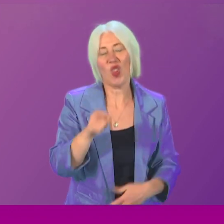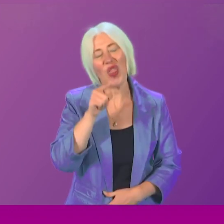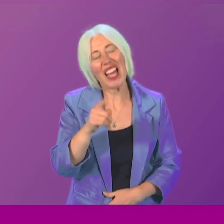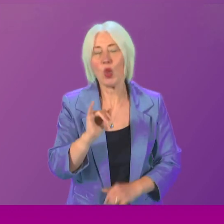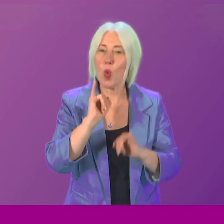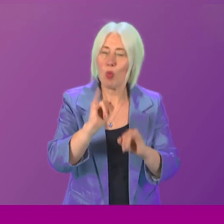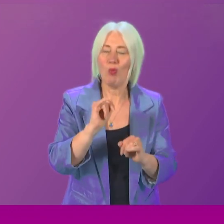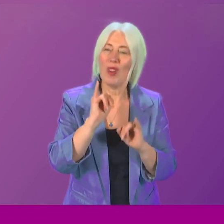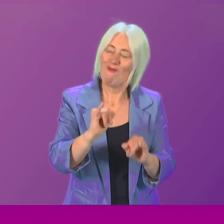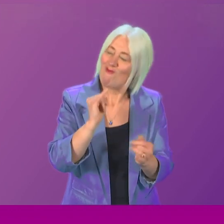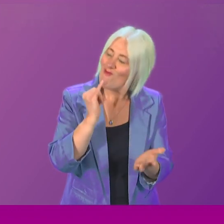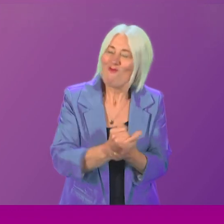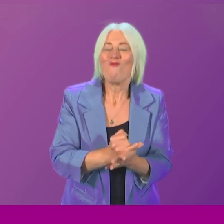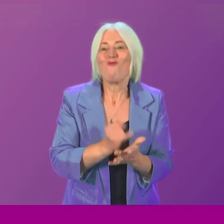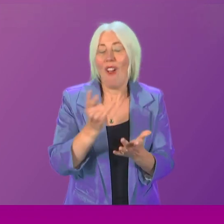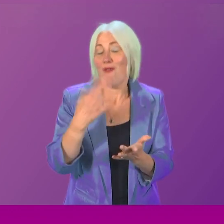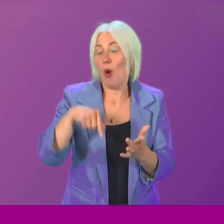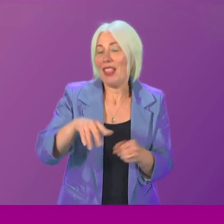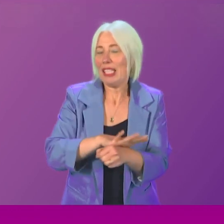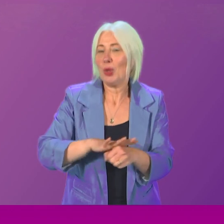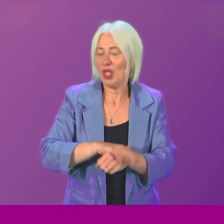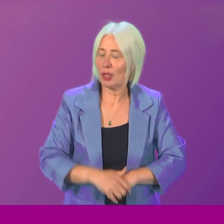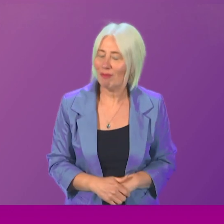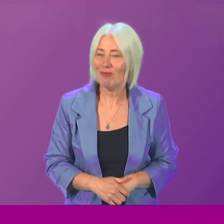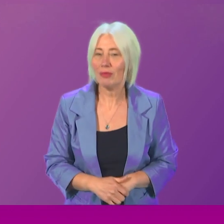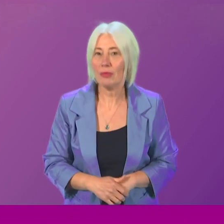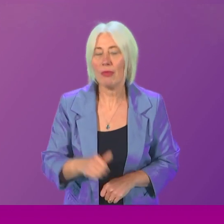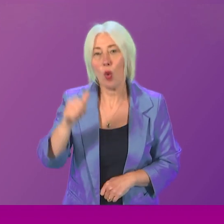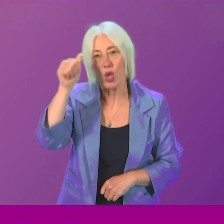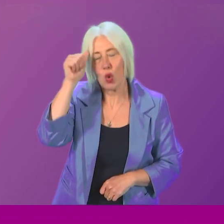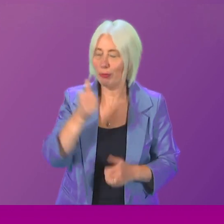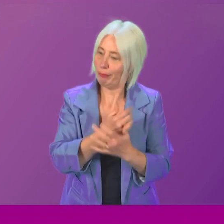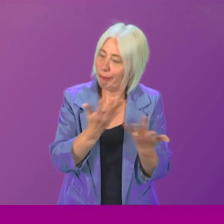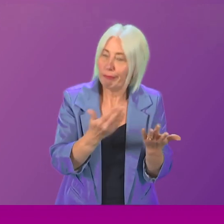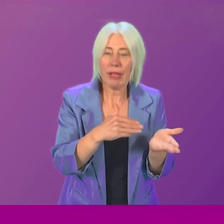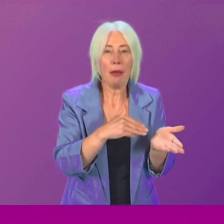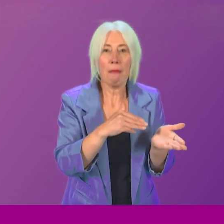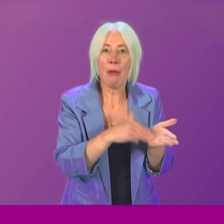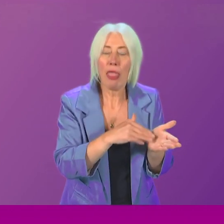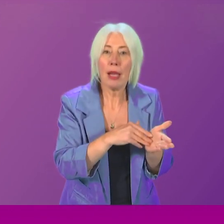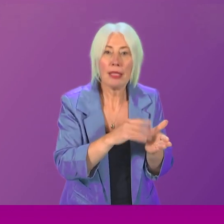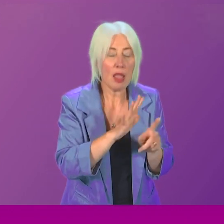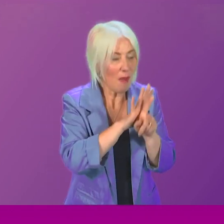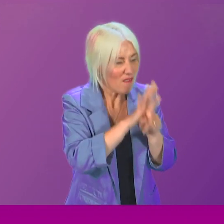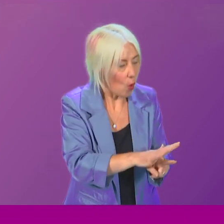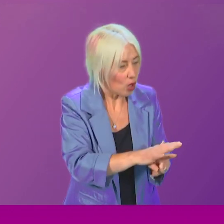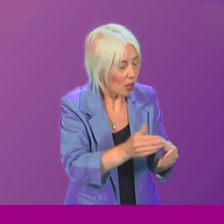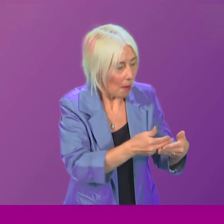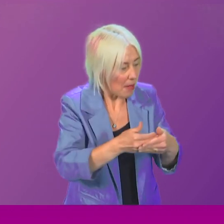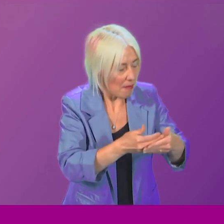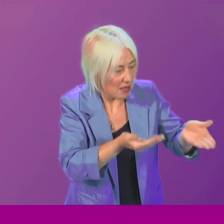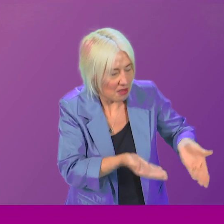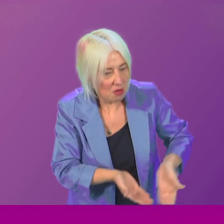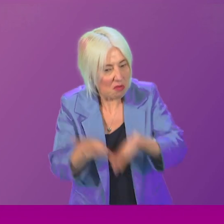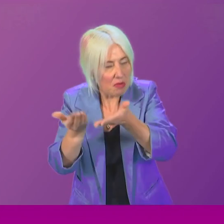many tragedies of this. We also know that there are many mothers who were forced to give up their babies in Scotland